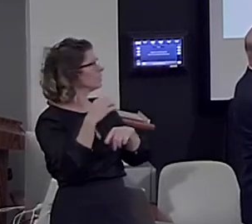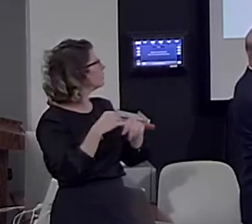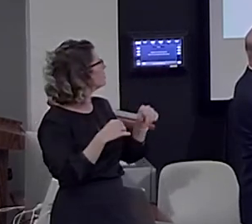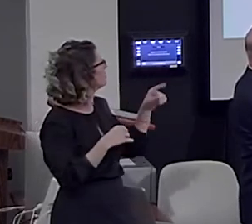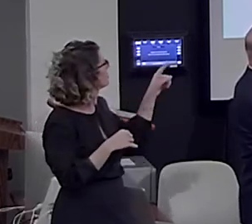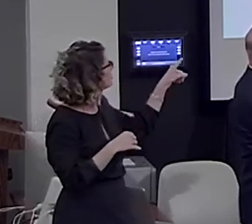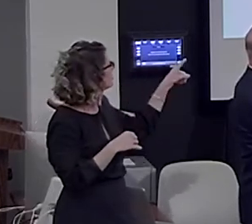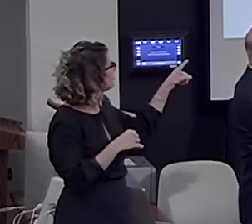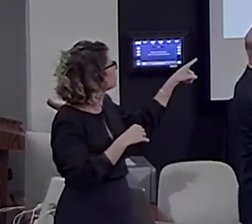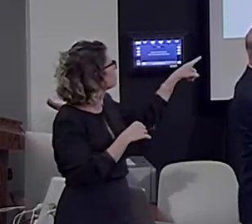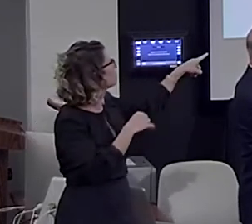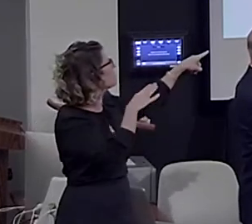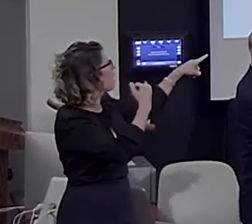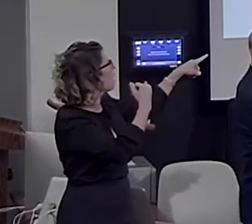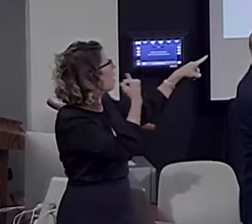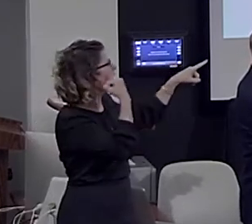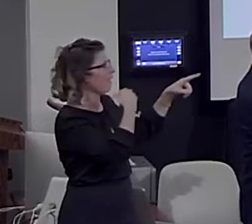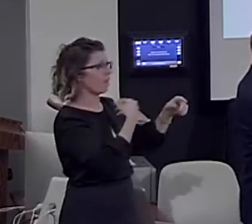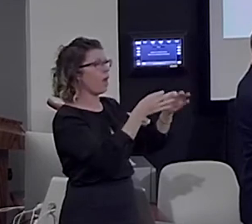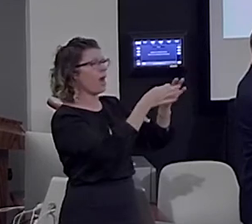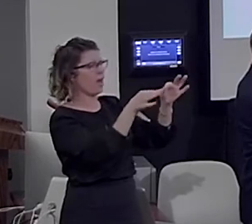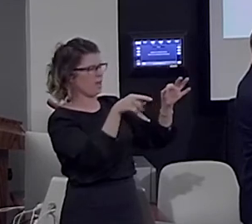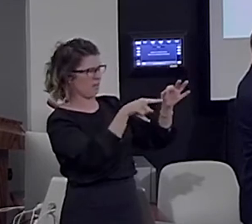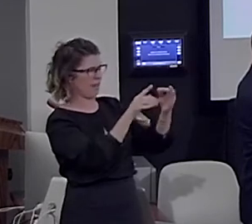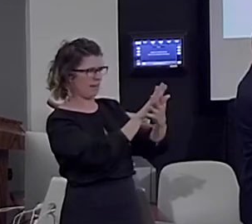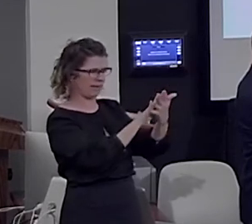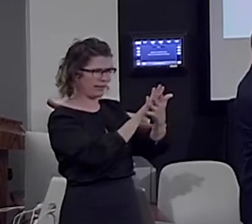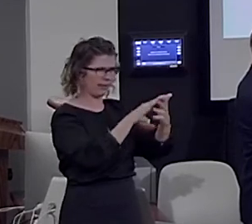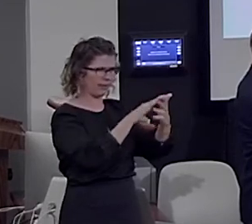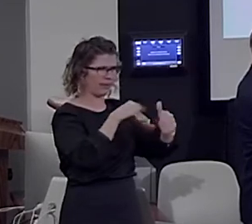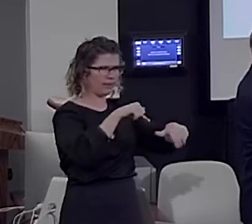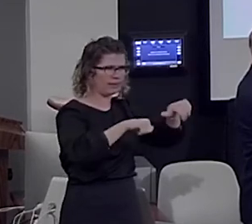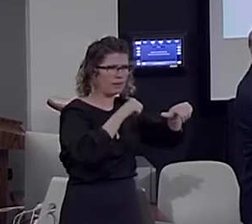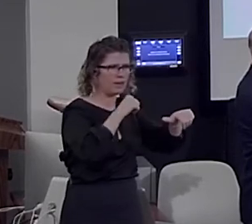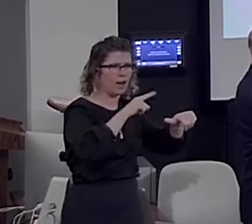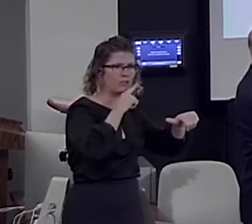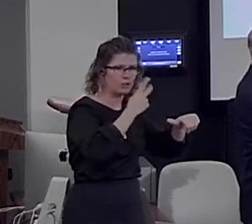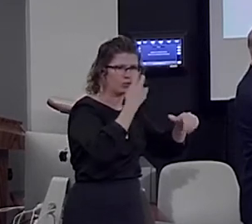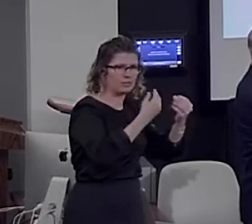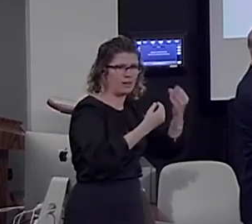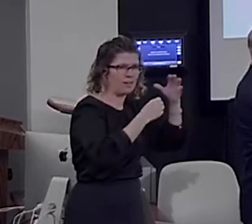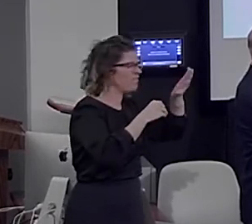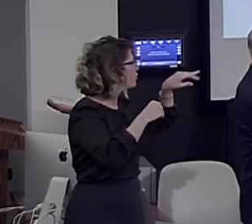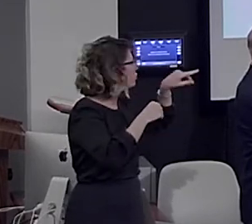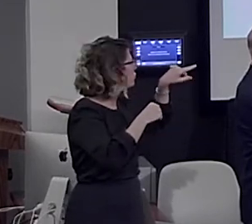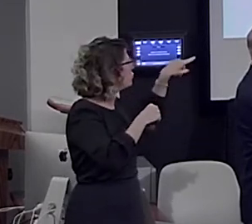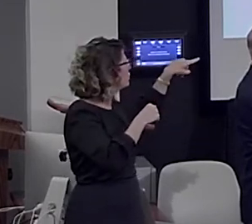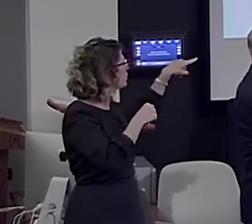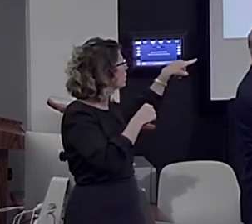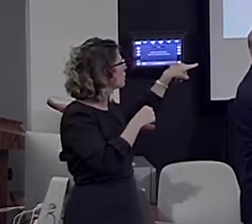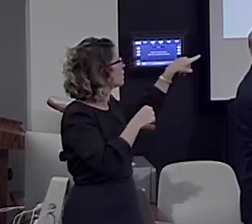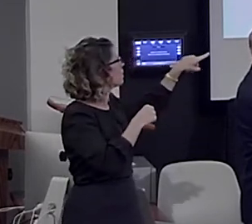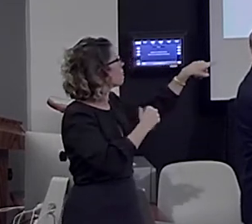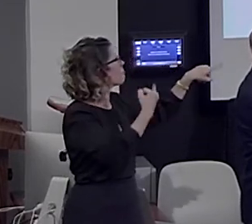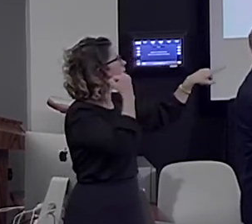ambiguities, when people have brain lesions and they lose activation in this area, they develop agrammatism and, of course, sign